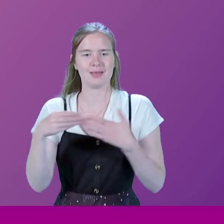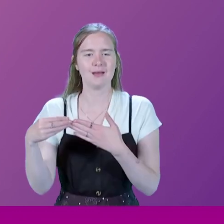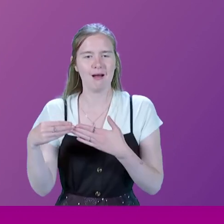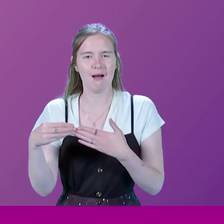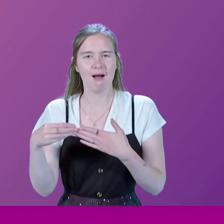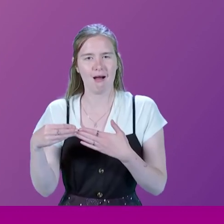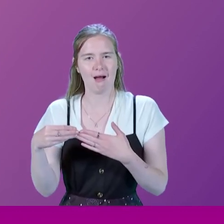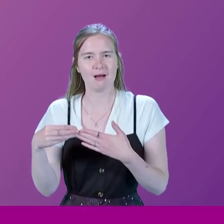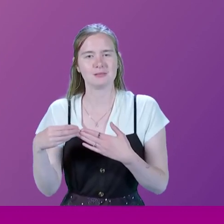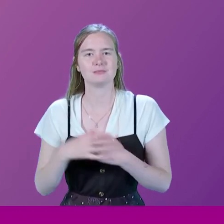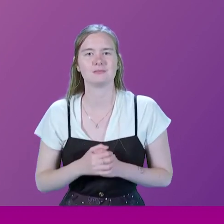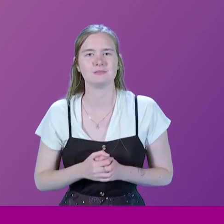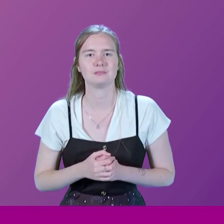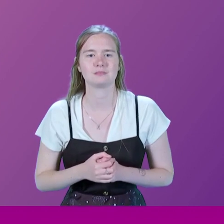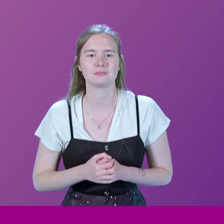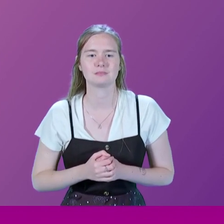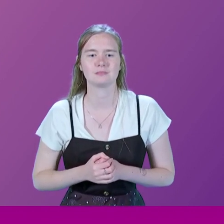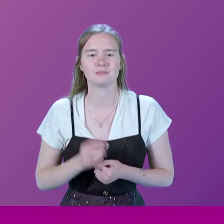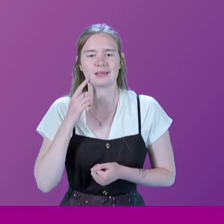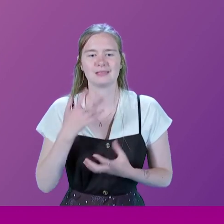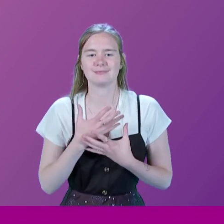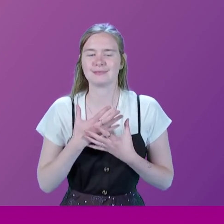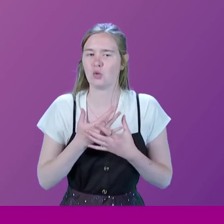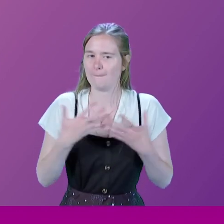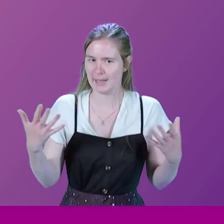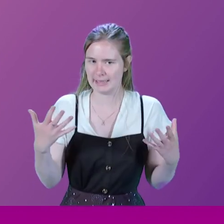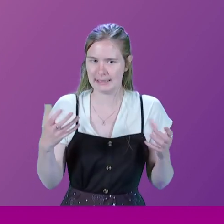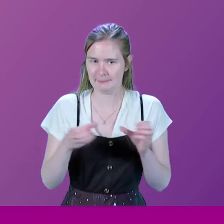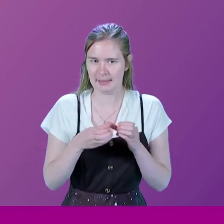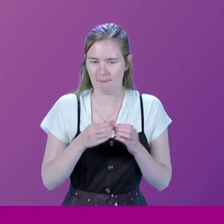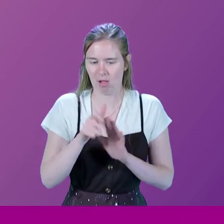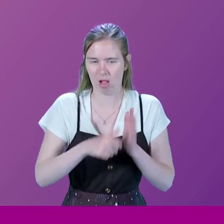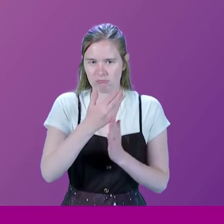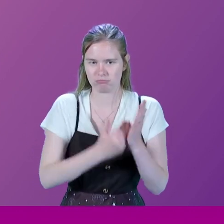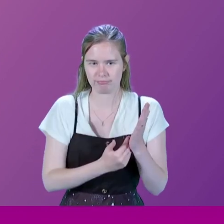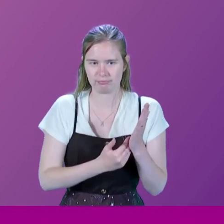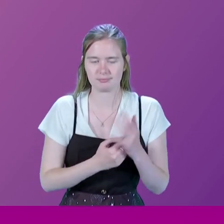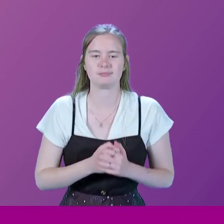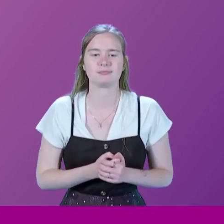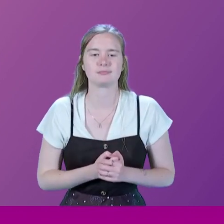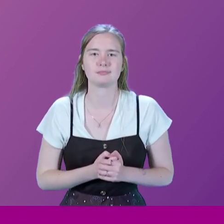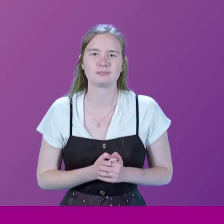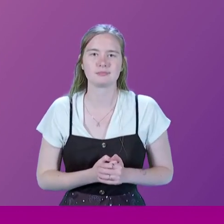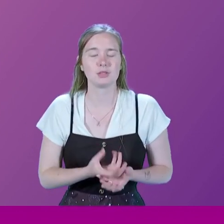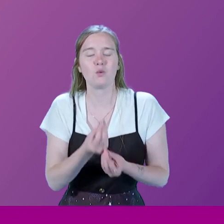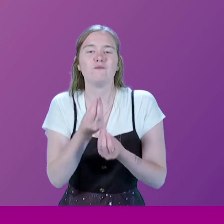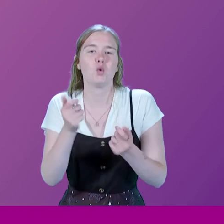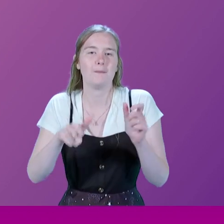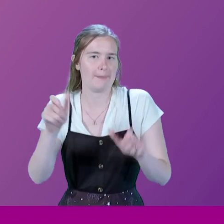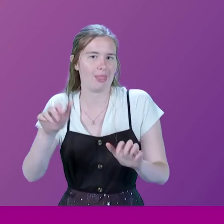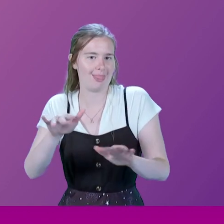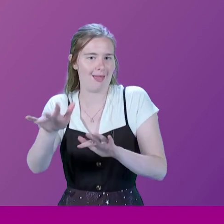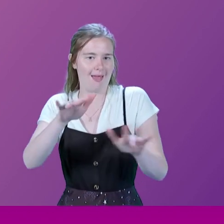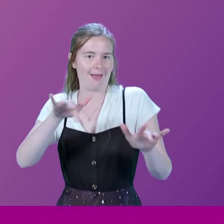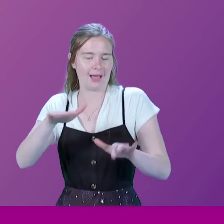And it strikes me that there aren't very many in that category. But, you know, those few who exist,